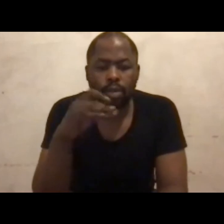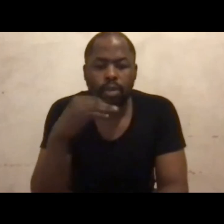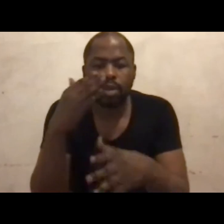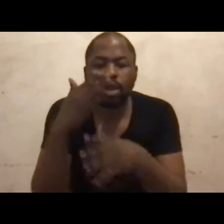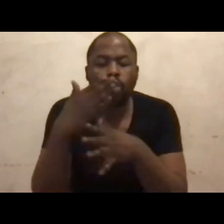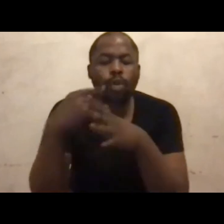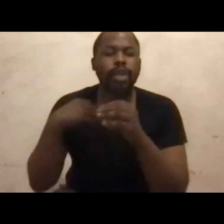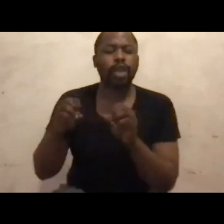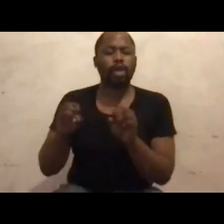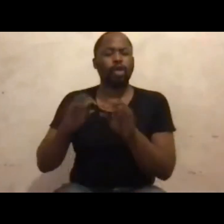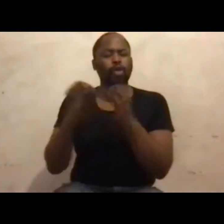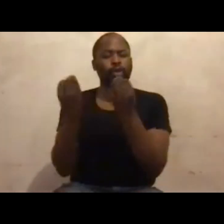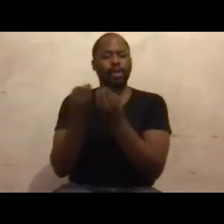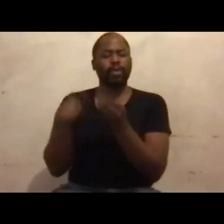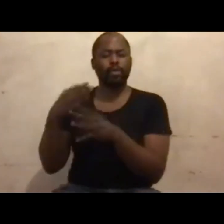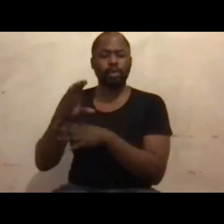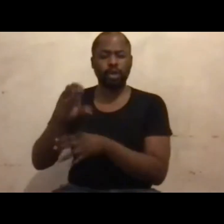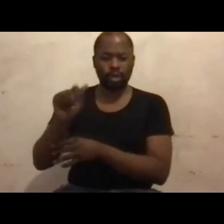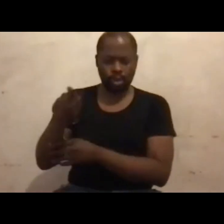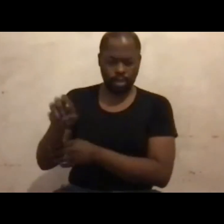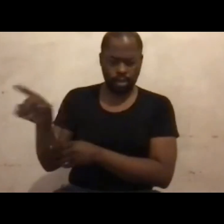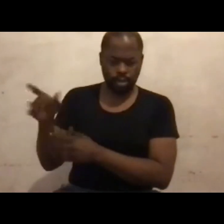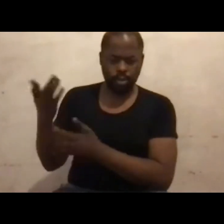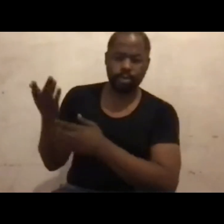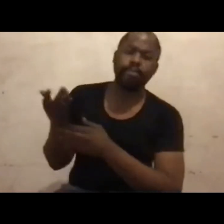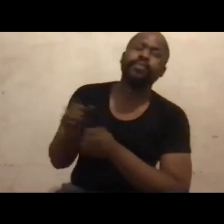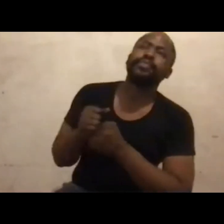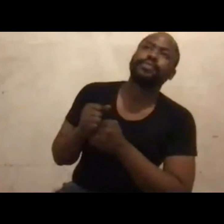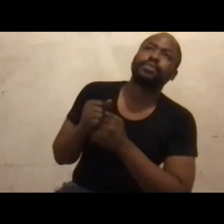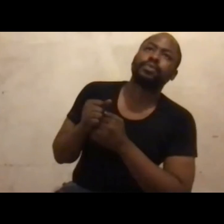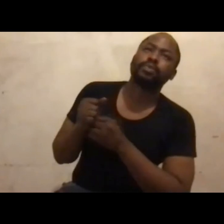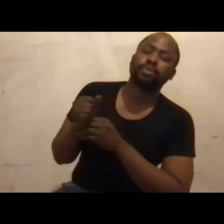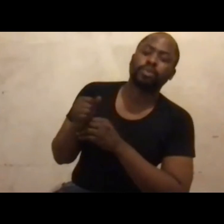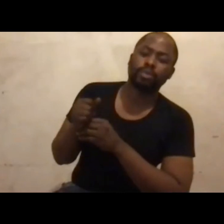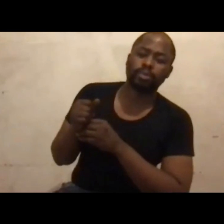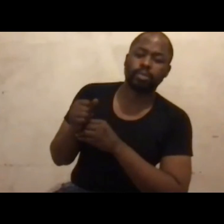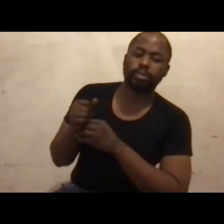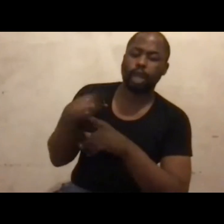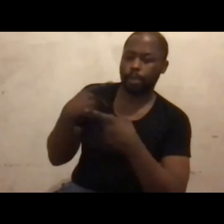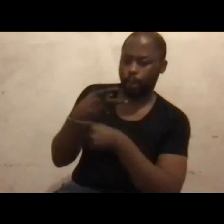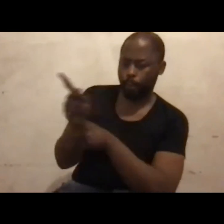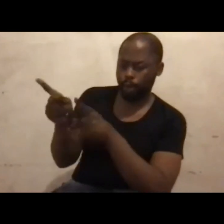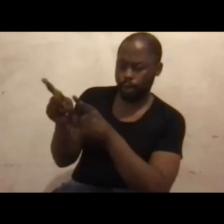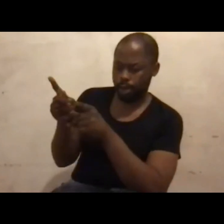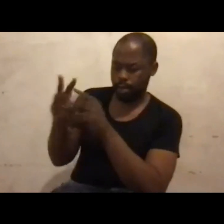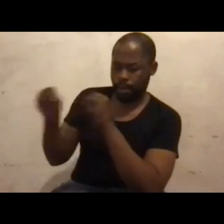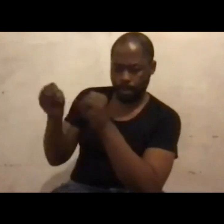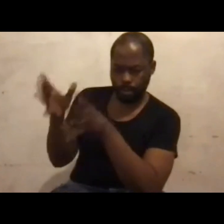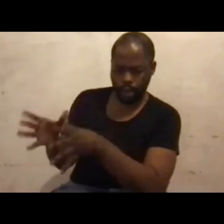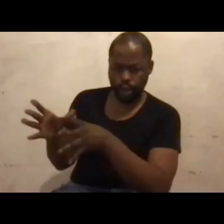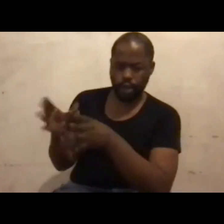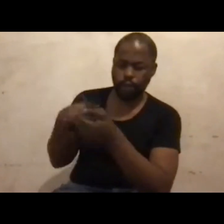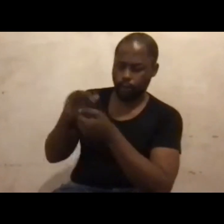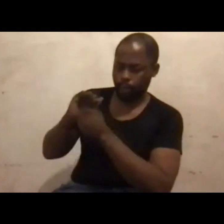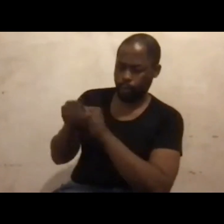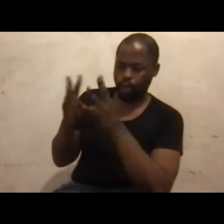And there are three projects which we do on Musa Lundam. So, basically, I'm the project manager for the particular workshop. It's not really